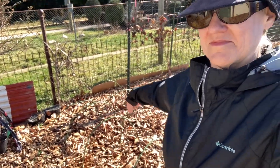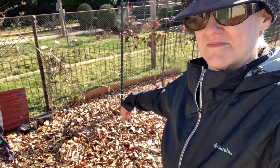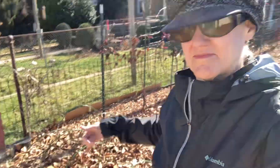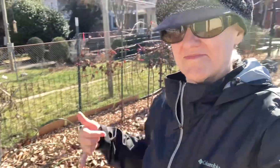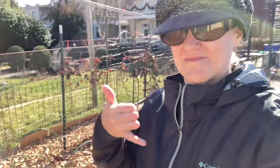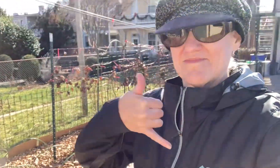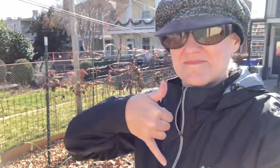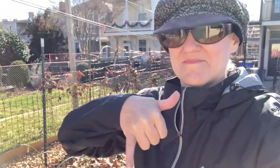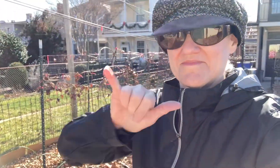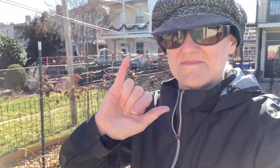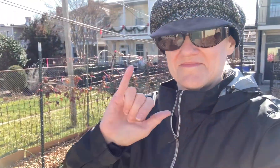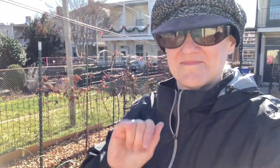area